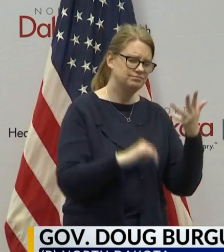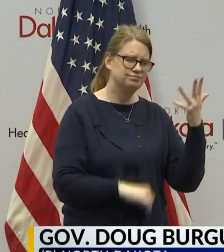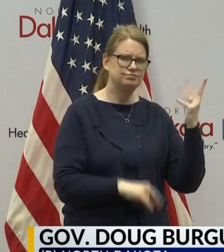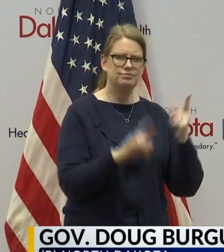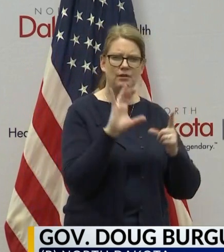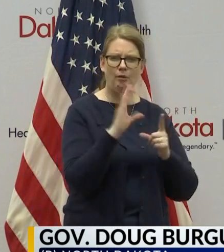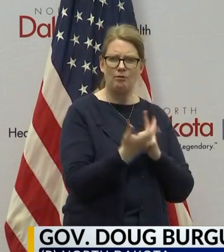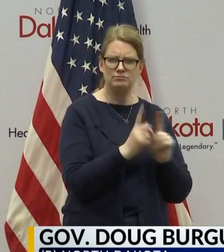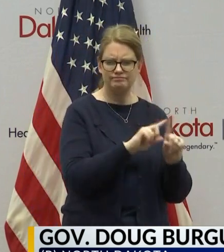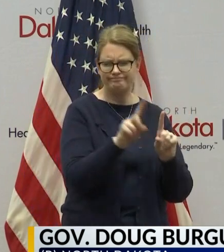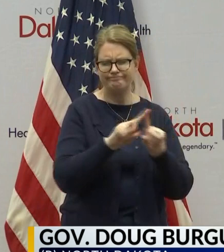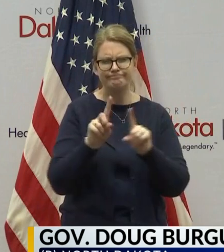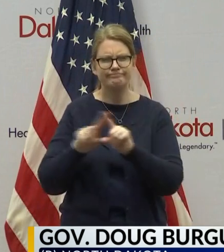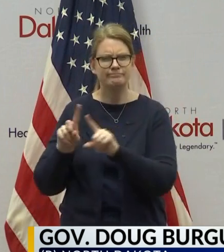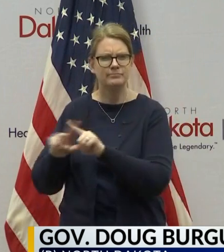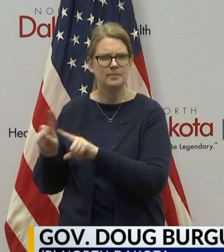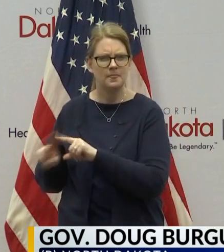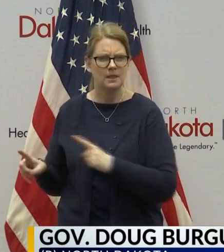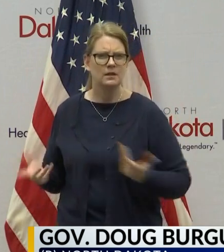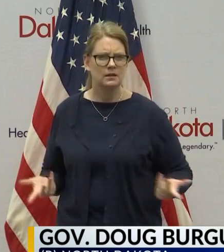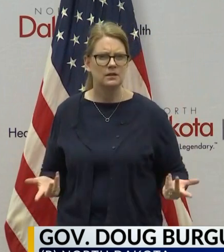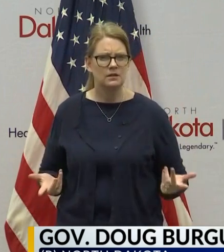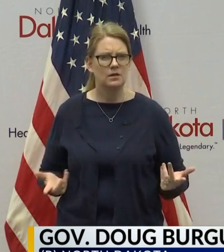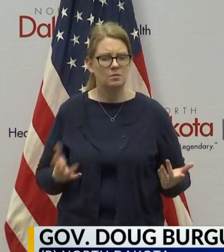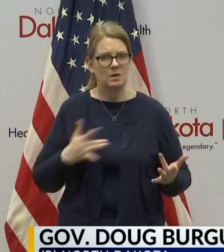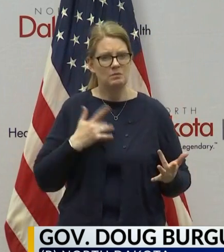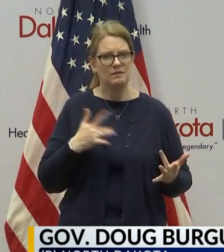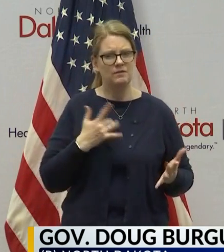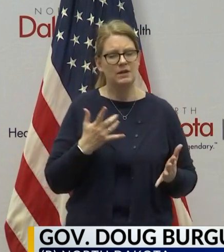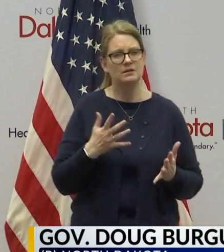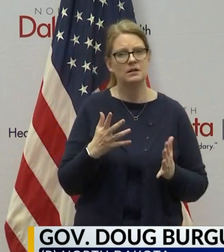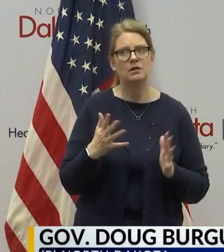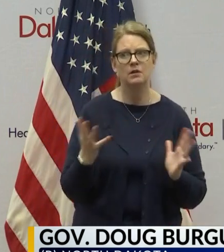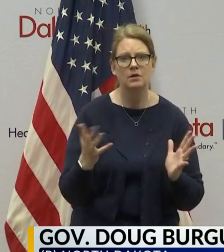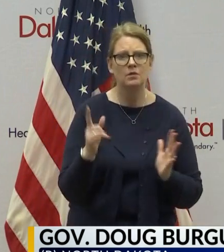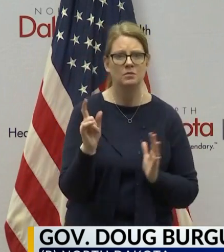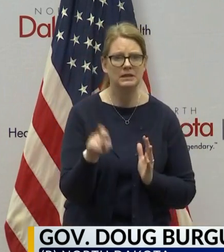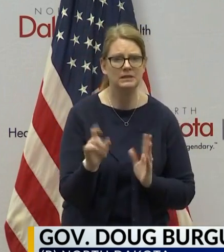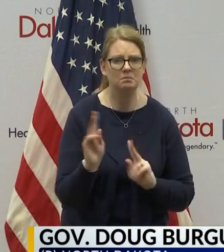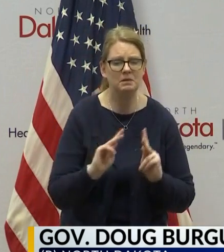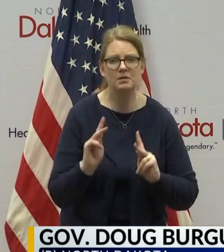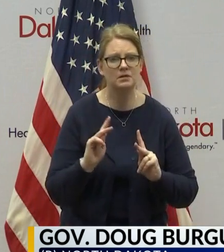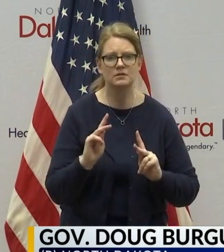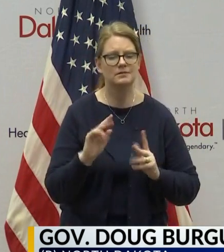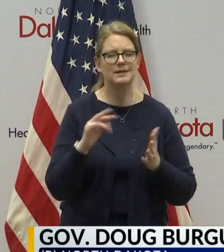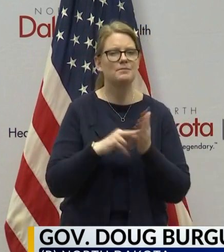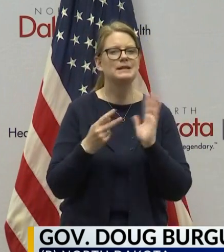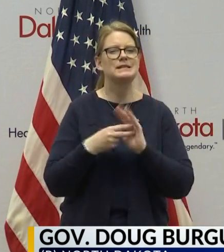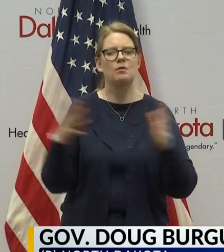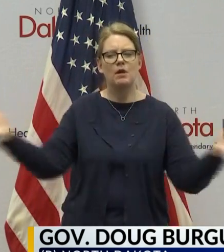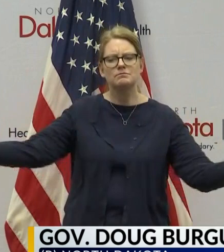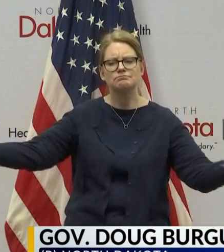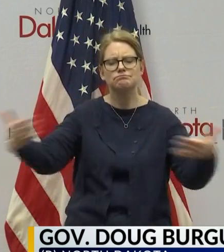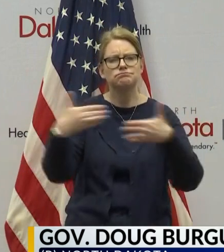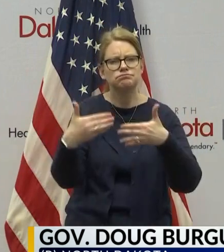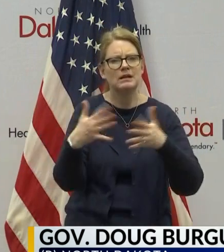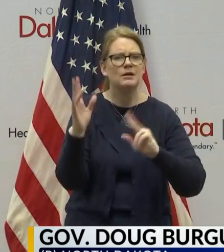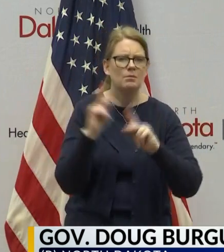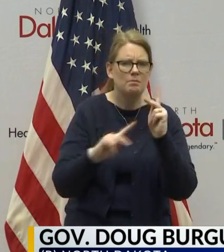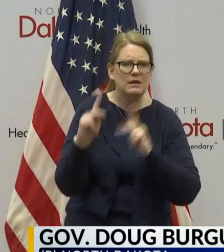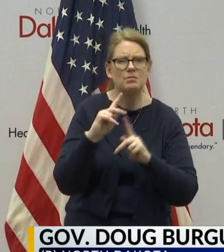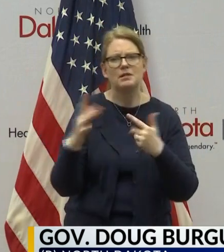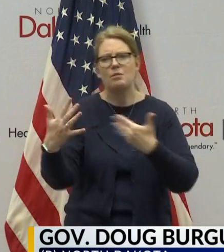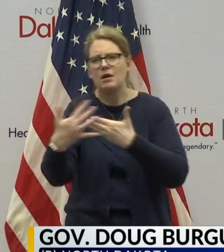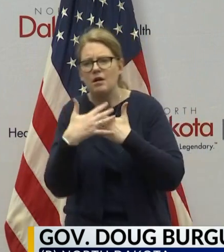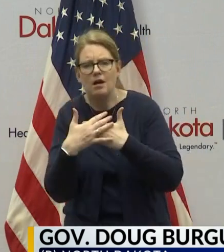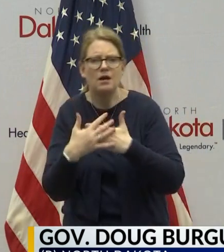in our state, at times of need is when people want to come together. That's when they want to be with each other. They want to give each other a hug. They want to